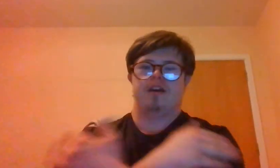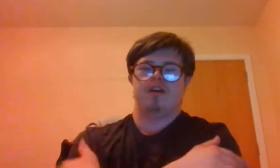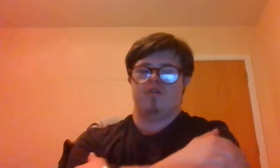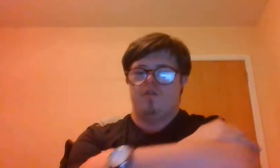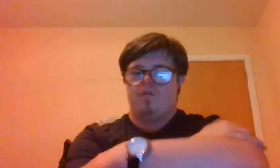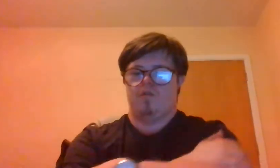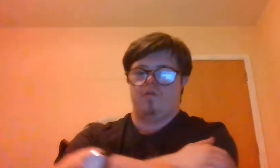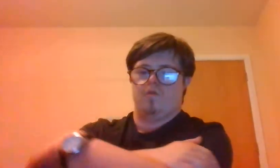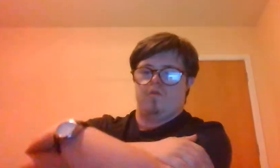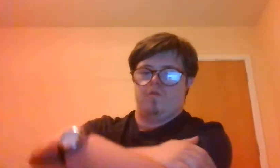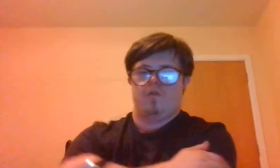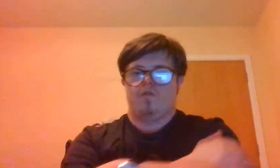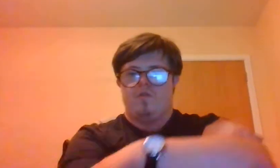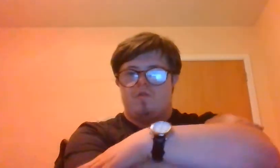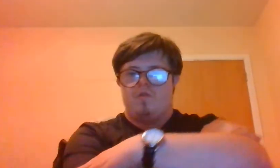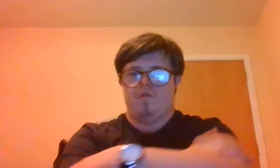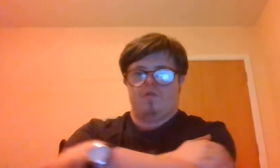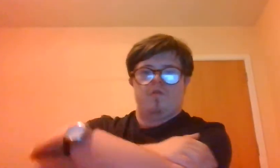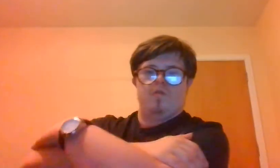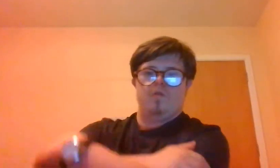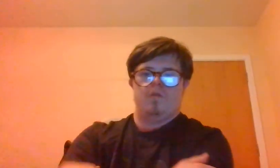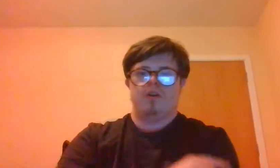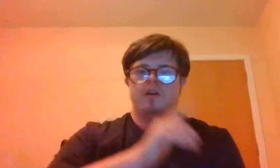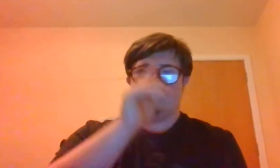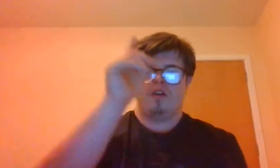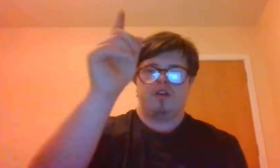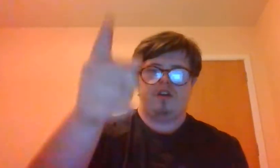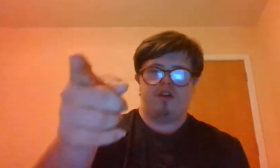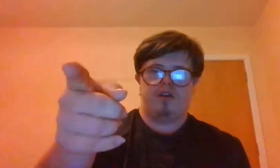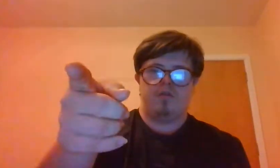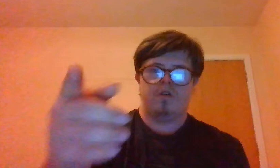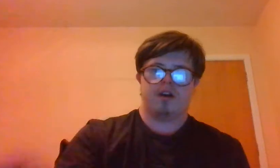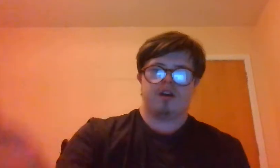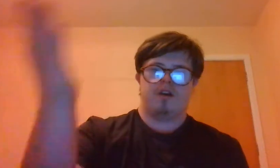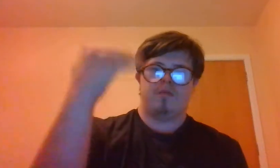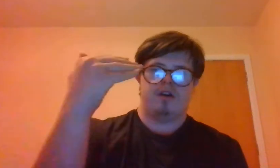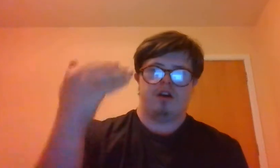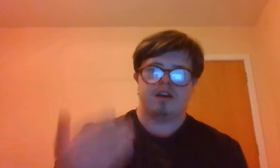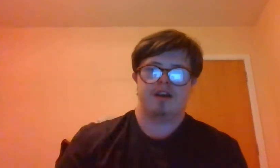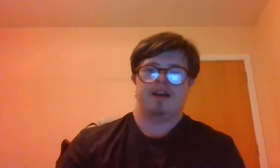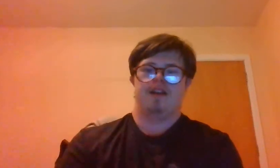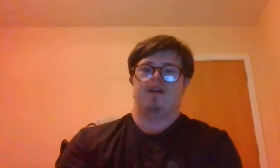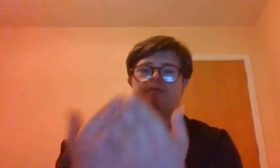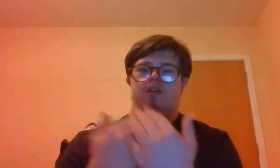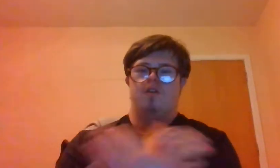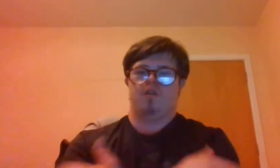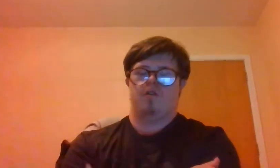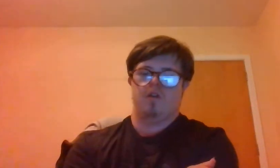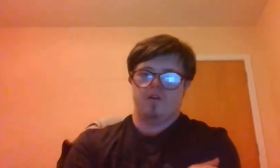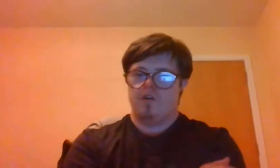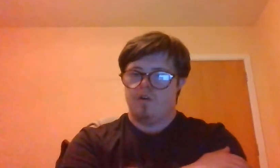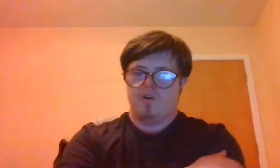hold you. Come on, let me hold